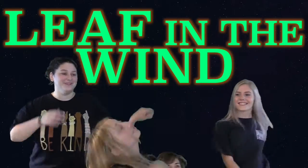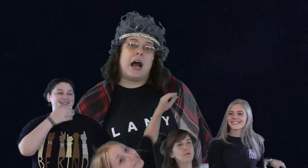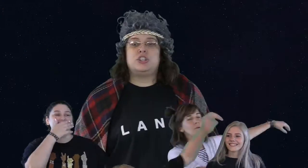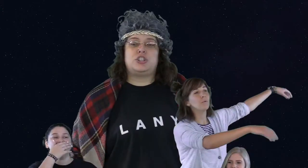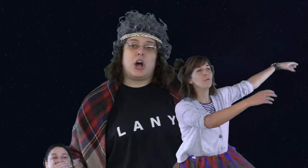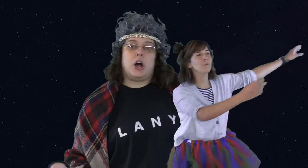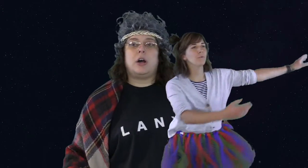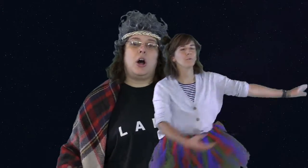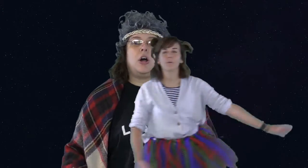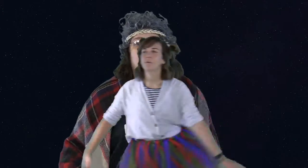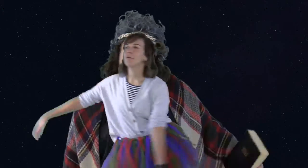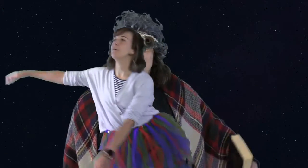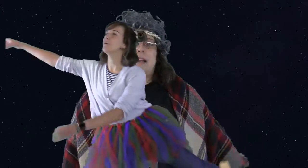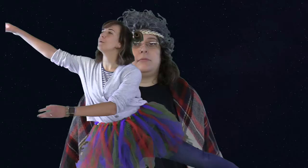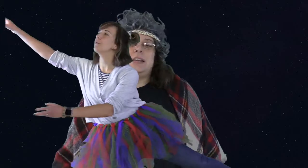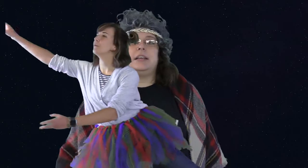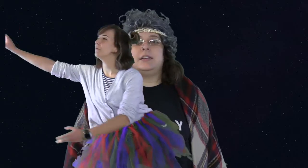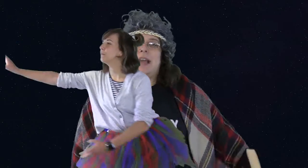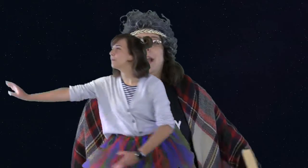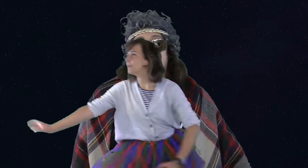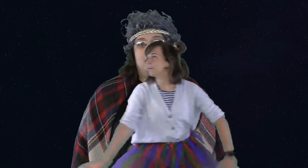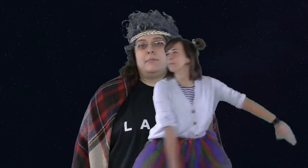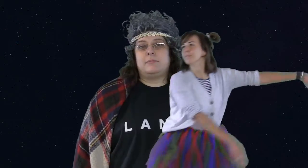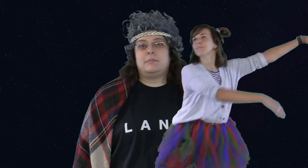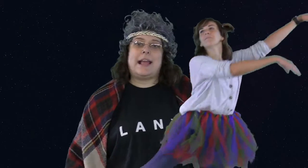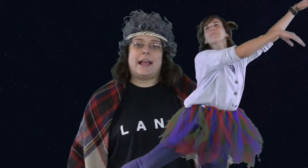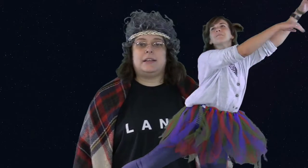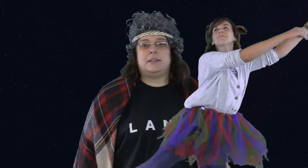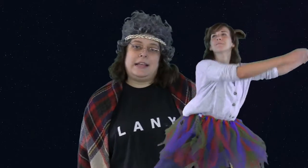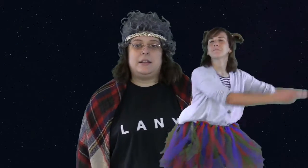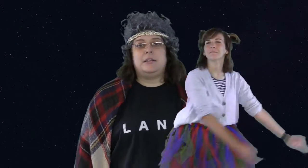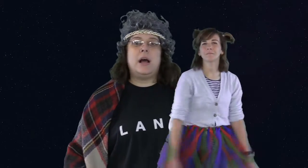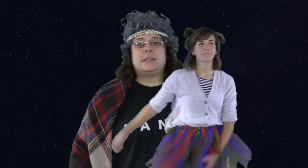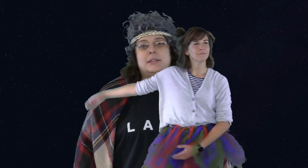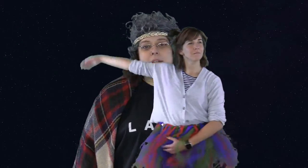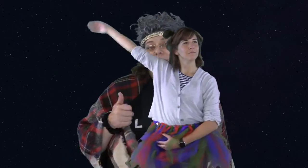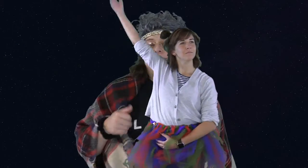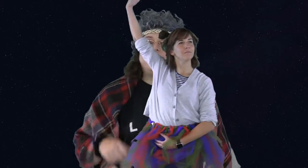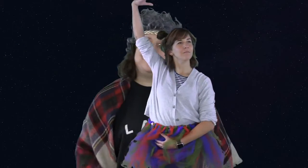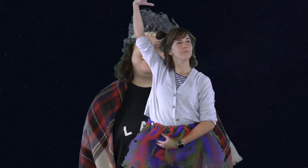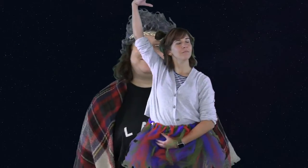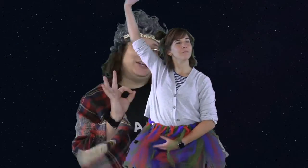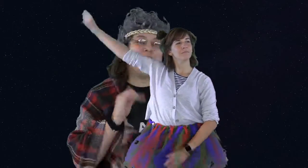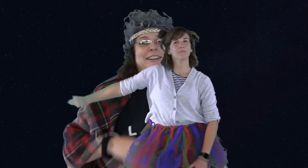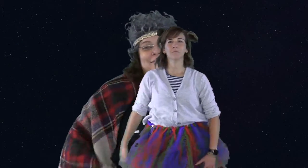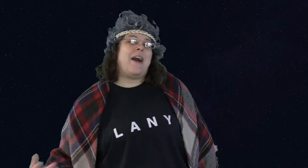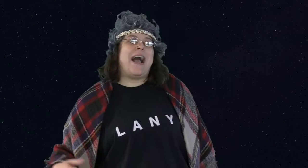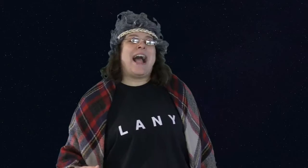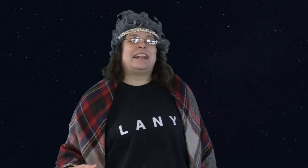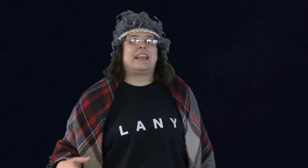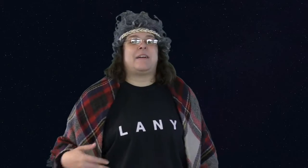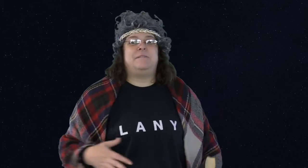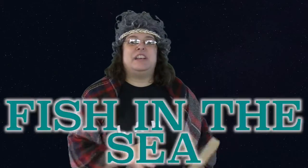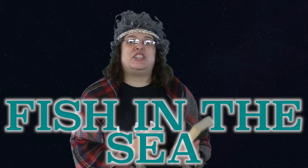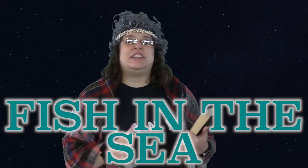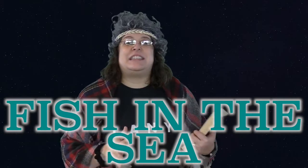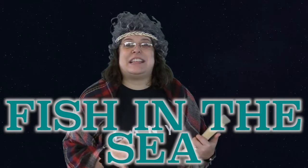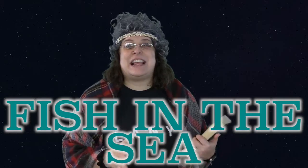God saw all that he made, and it was very good. Now act like a fish in the